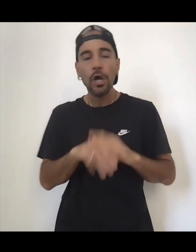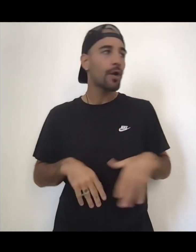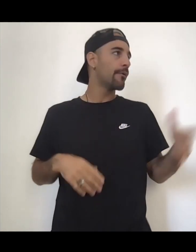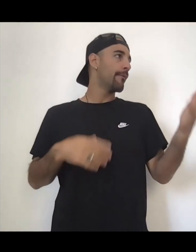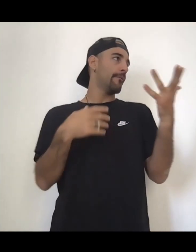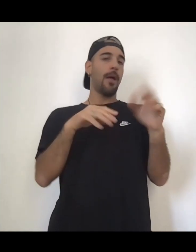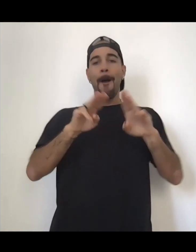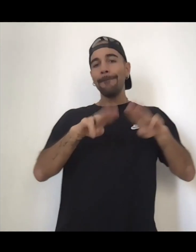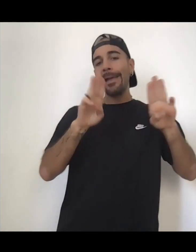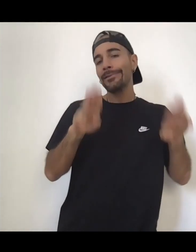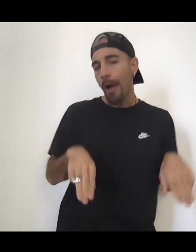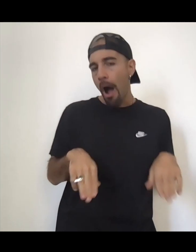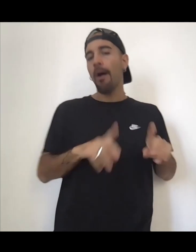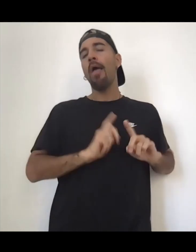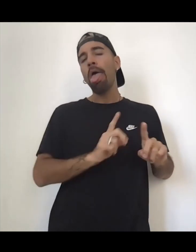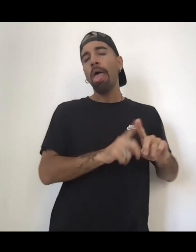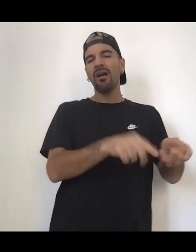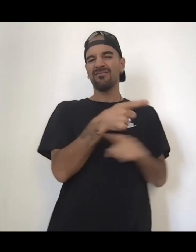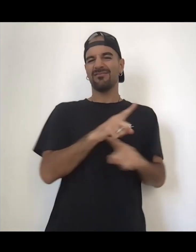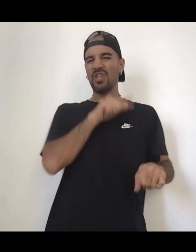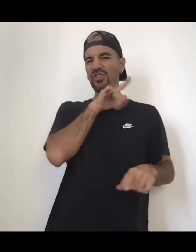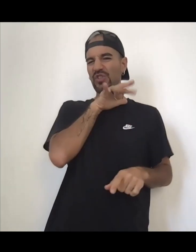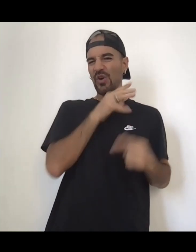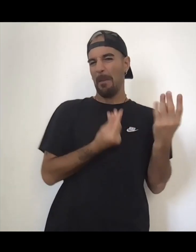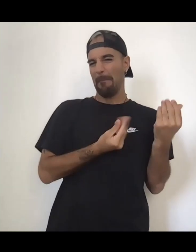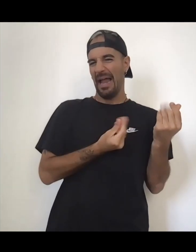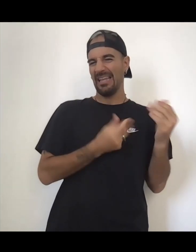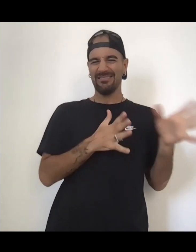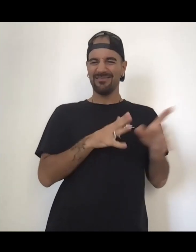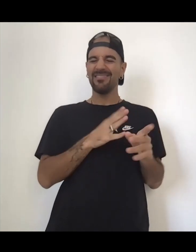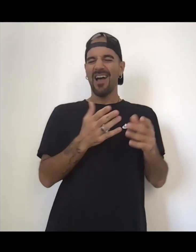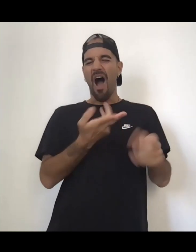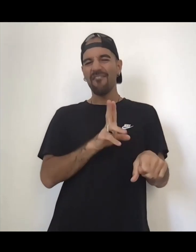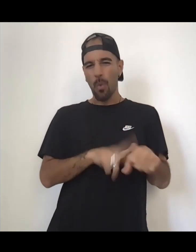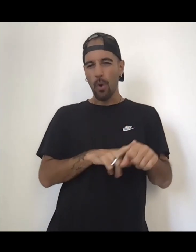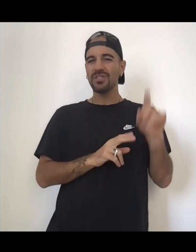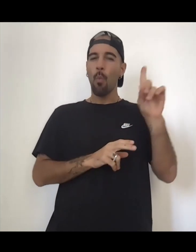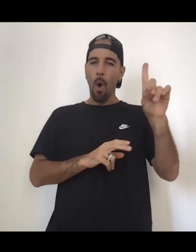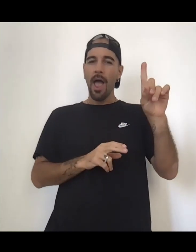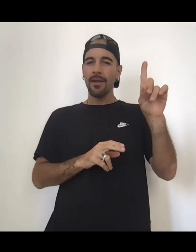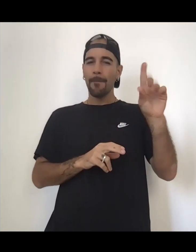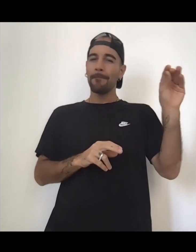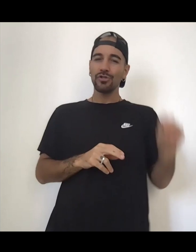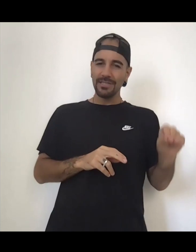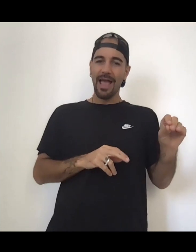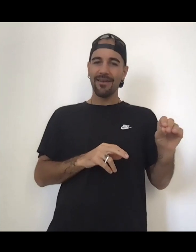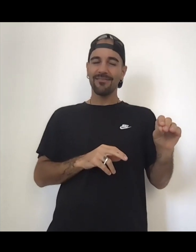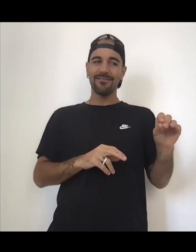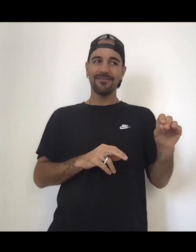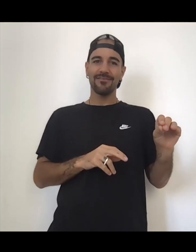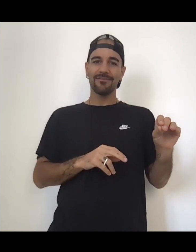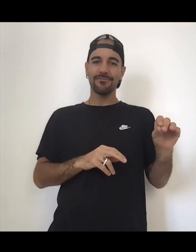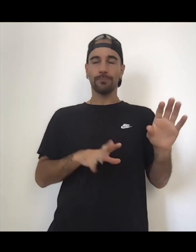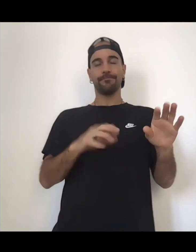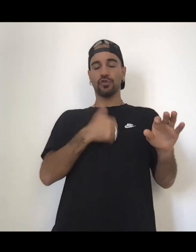dirty money. I'm talking about like real clean, honest money and it's like the resources, the equity, everything that you build